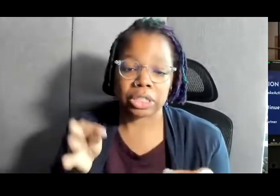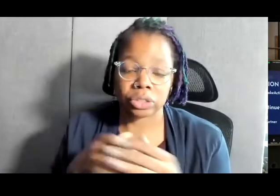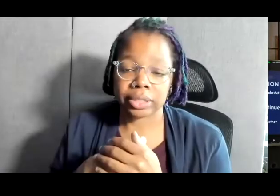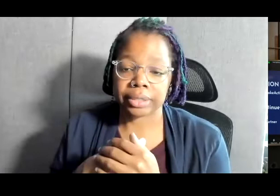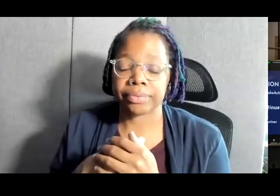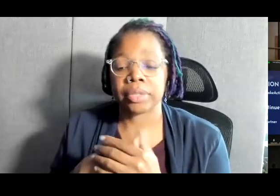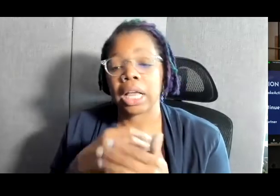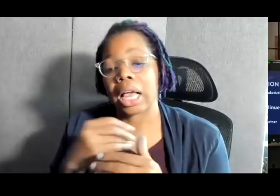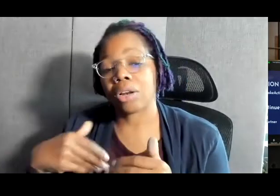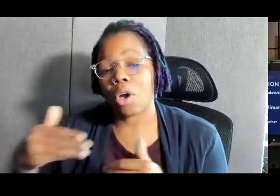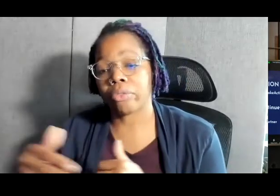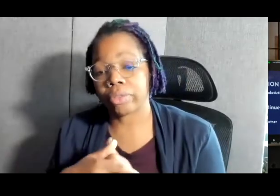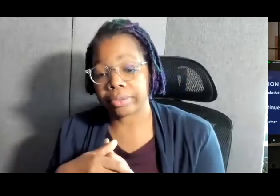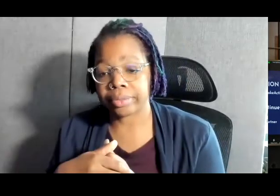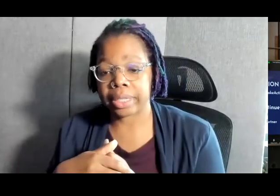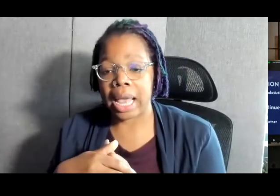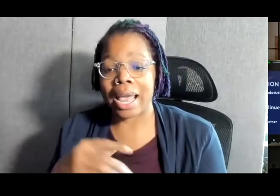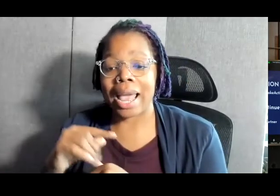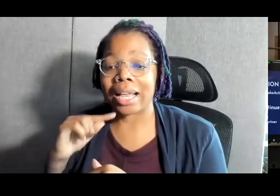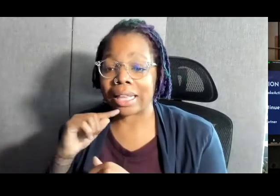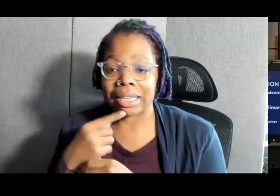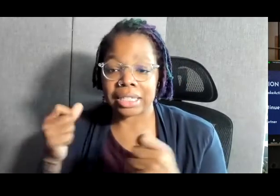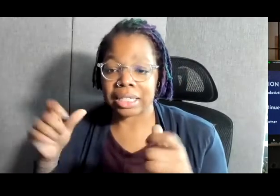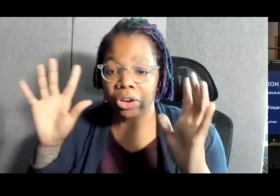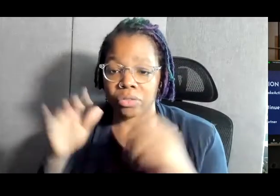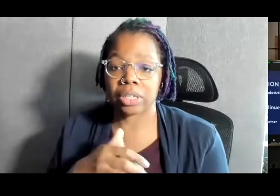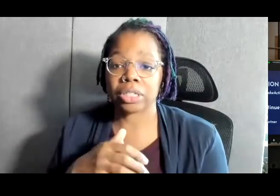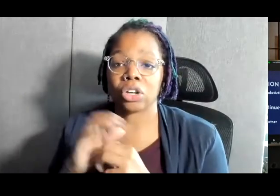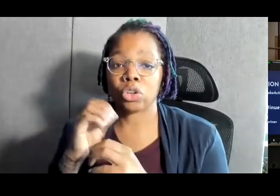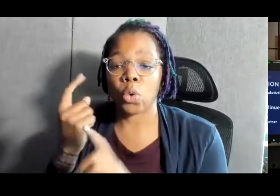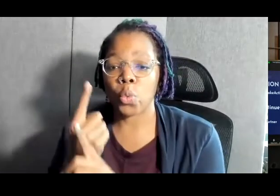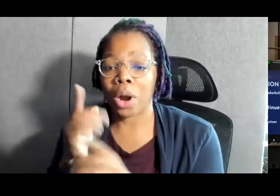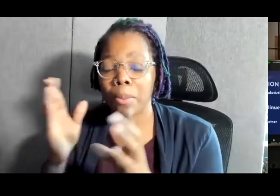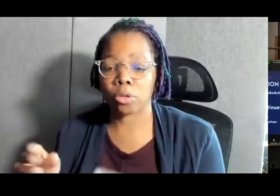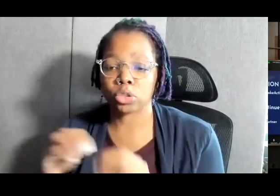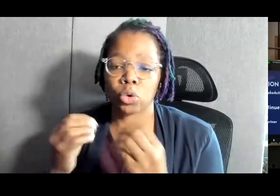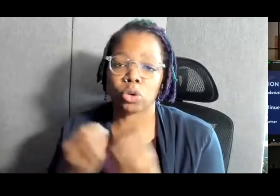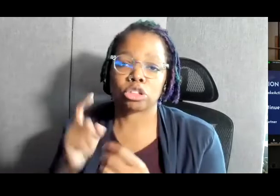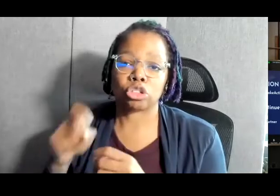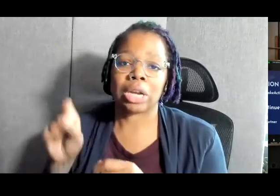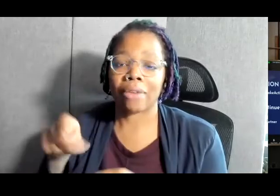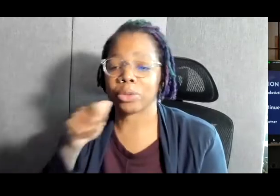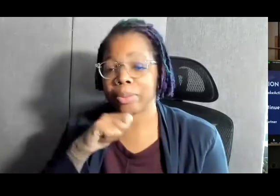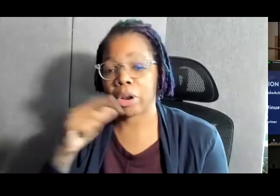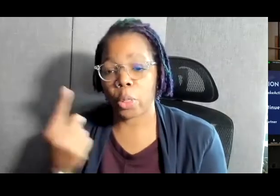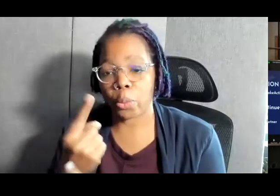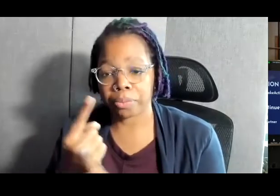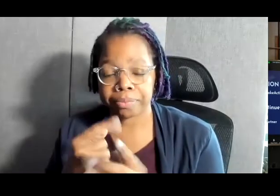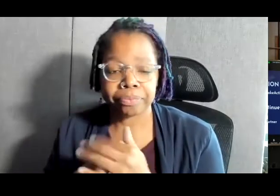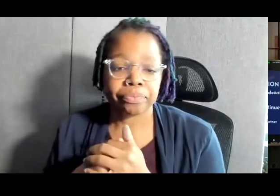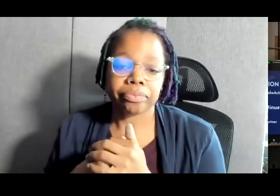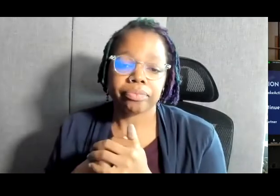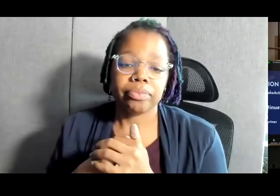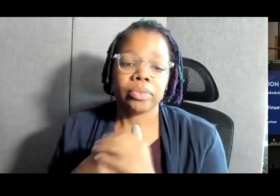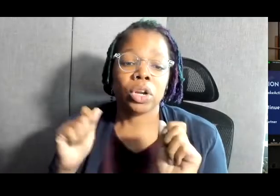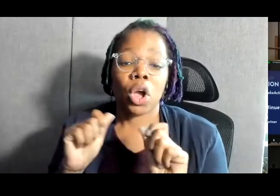and often intense sacrifice that no one person or organization should have to bear alone. Each and every